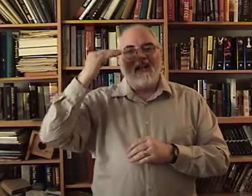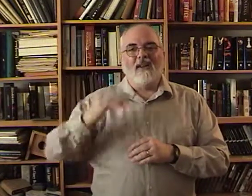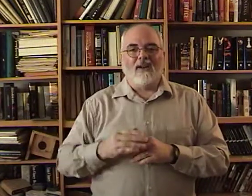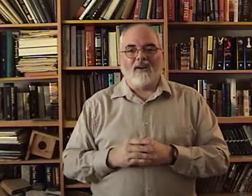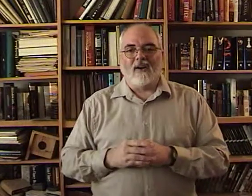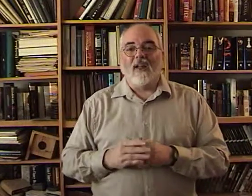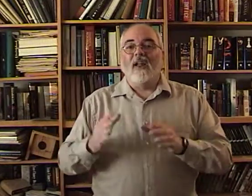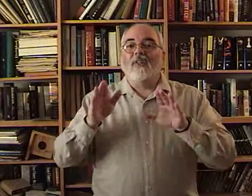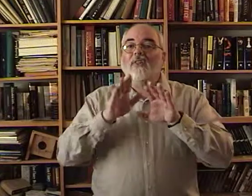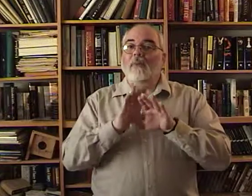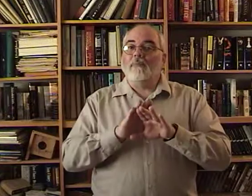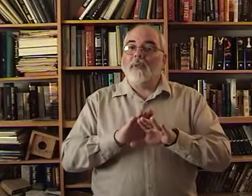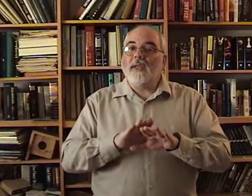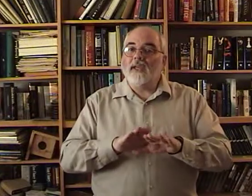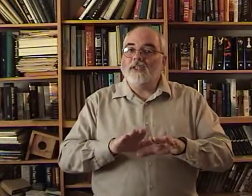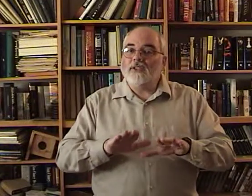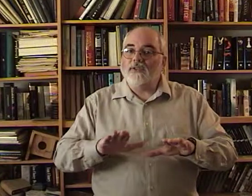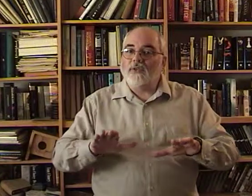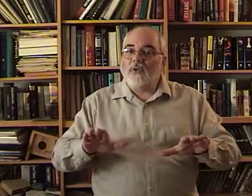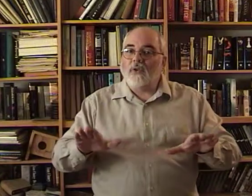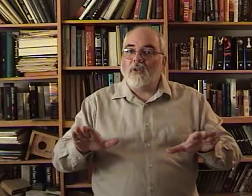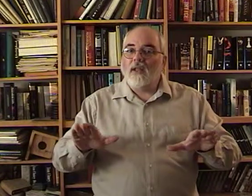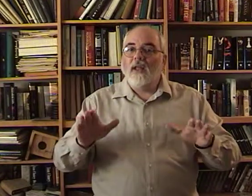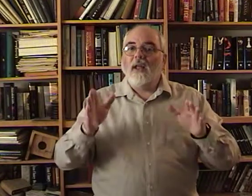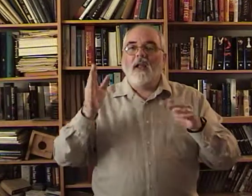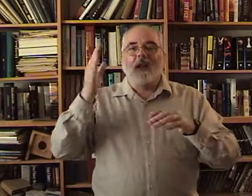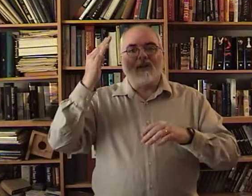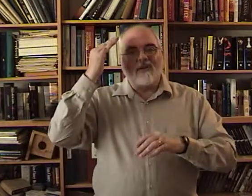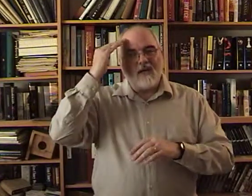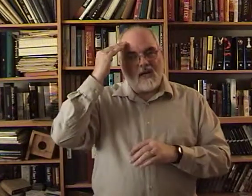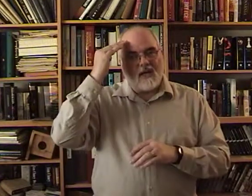All right. The peaceful. Knowledge.